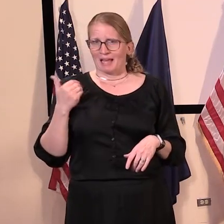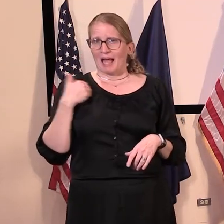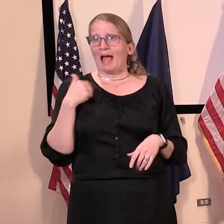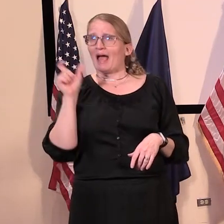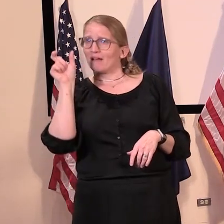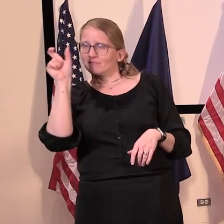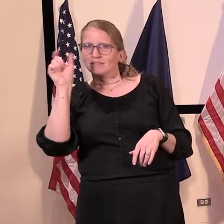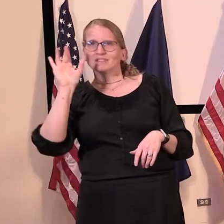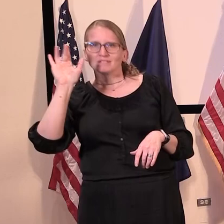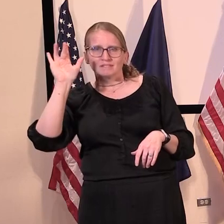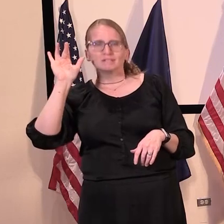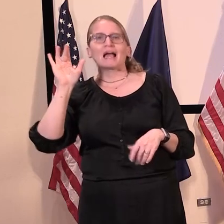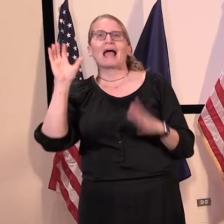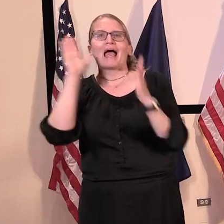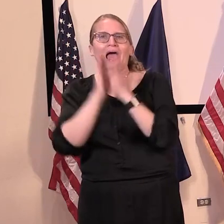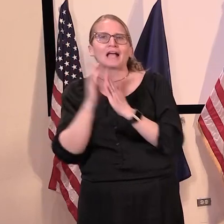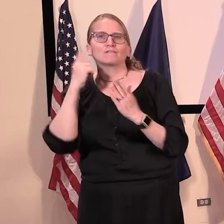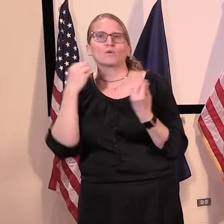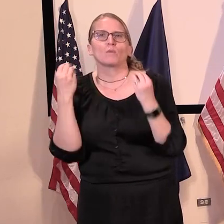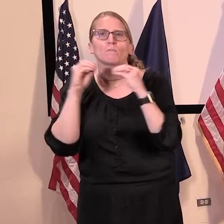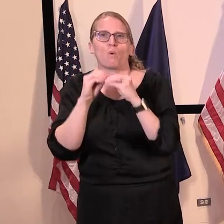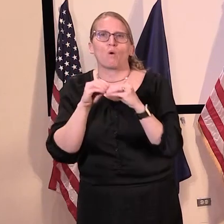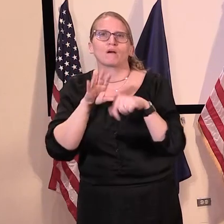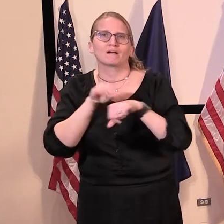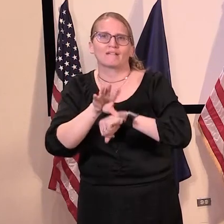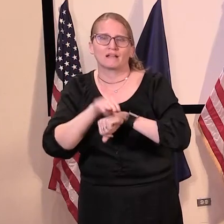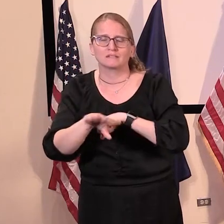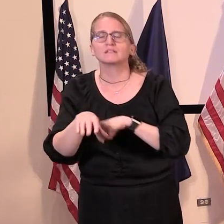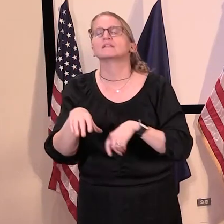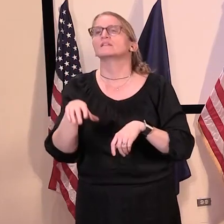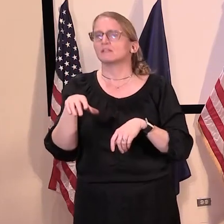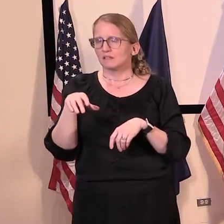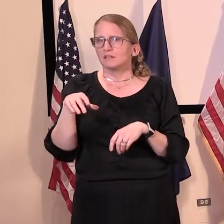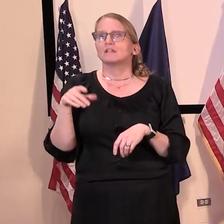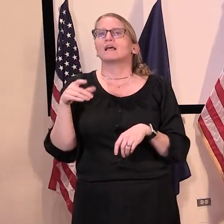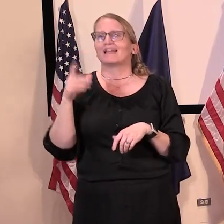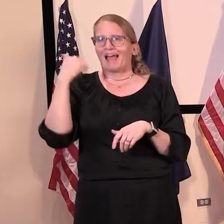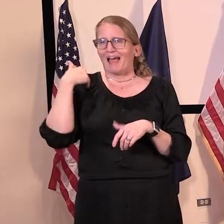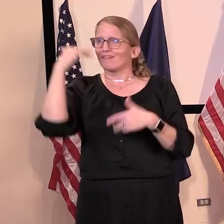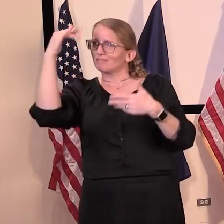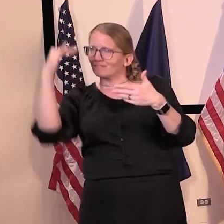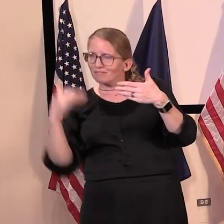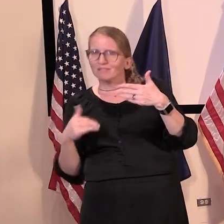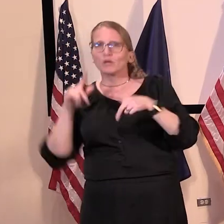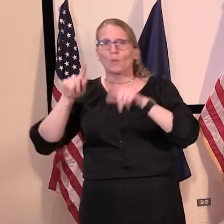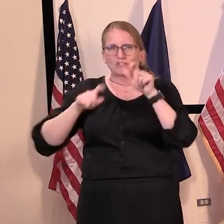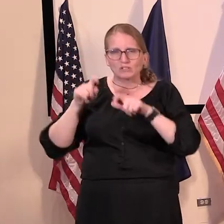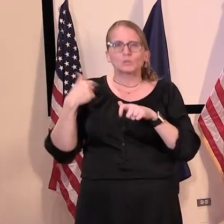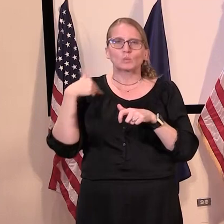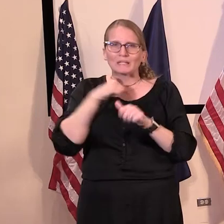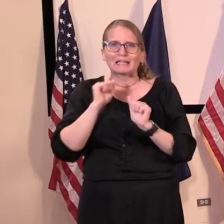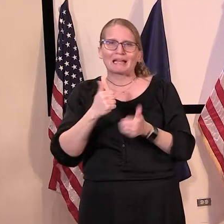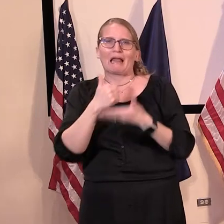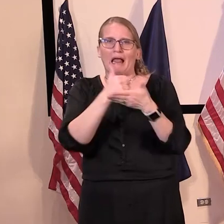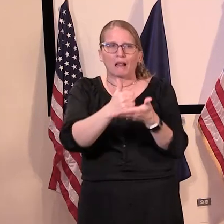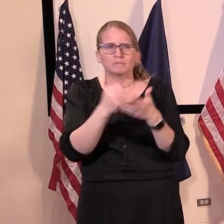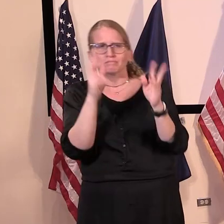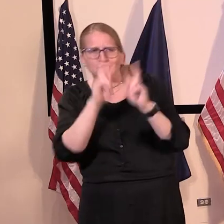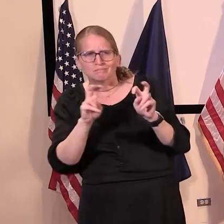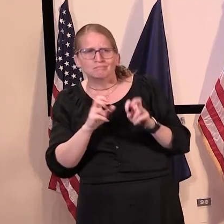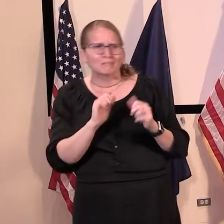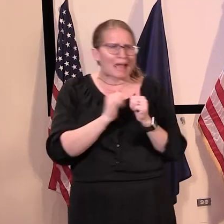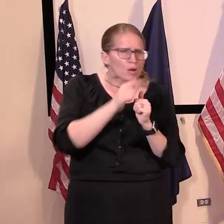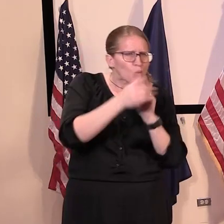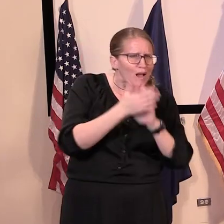seek additional guidance. And we can get, uh, detailed information about how they operate and try to, try to walk them through it and get to the right place.